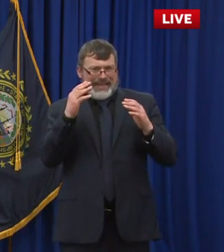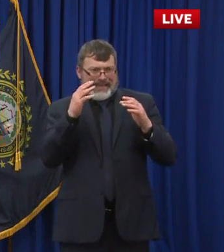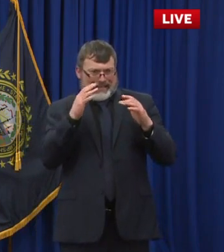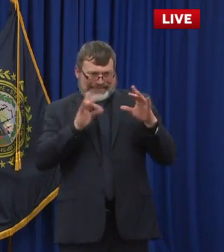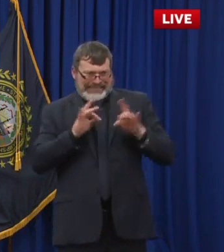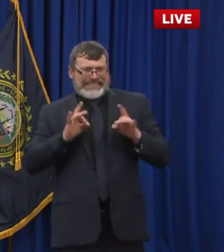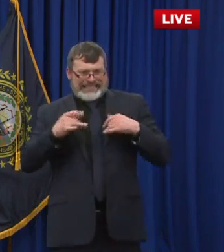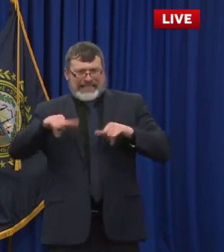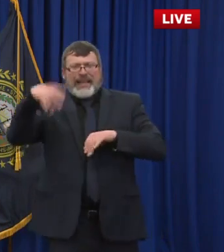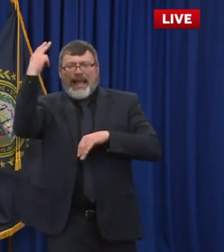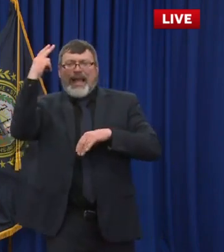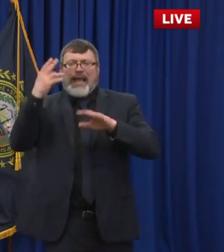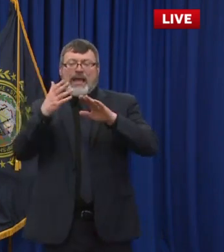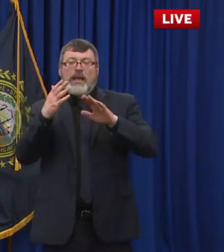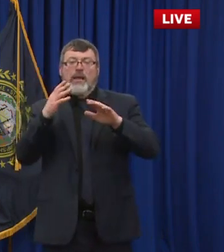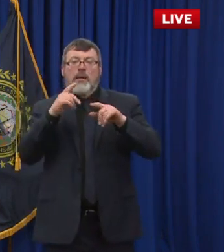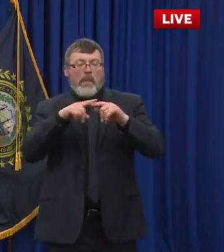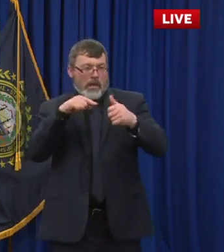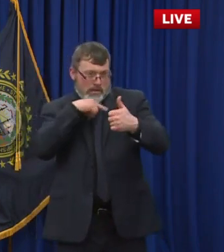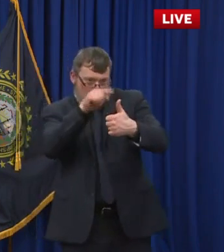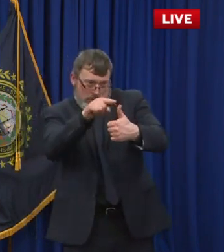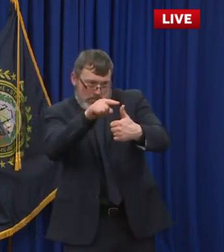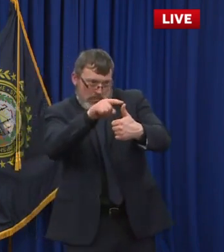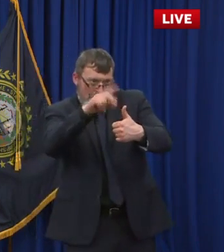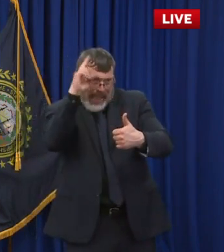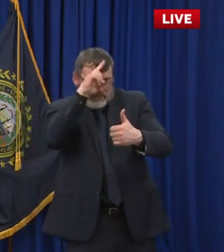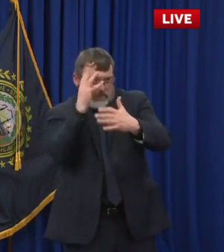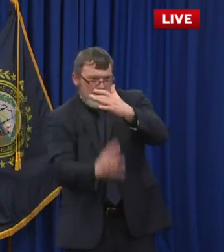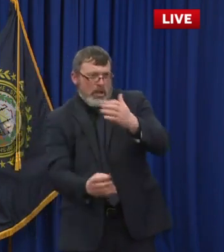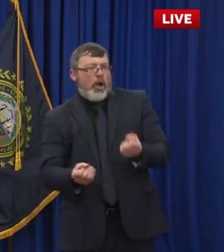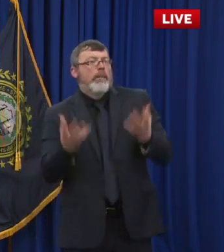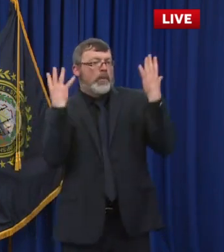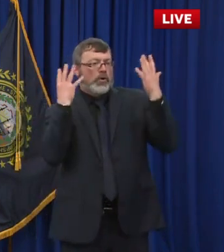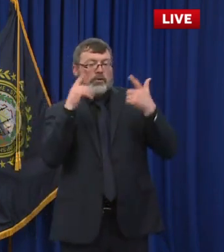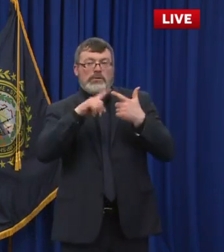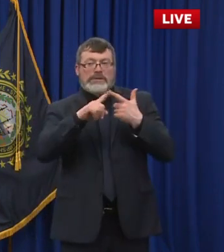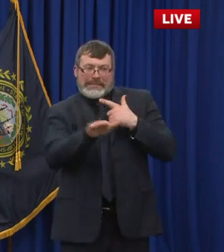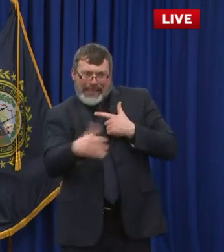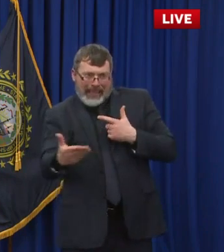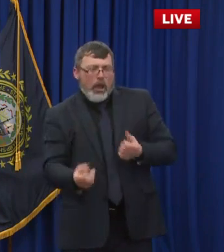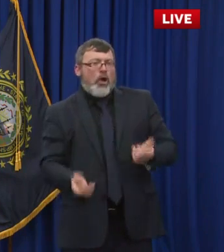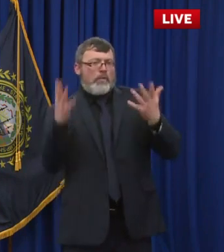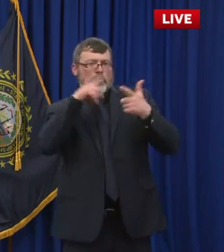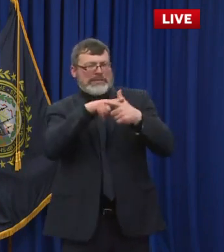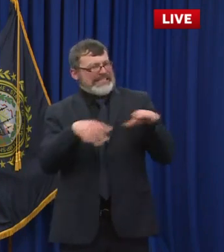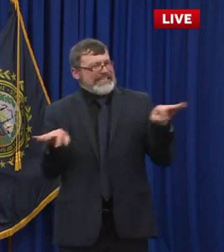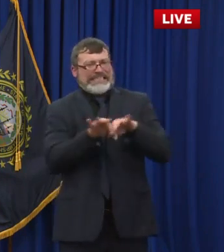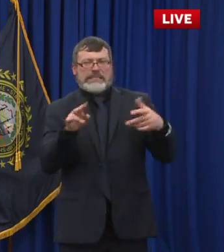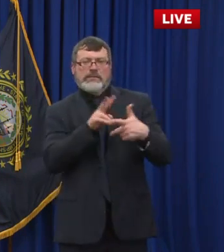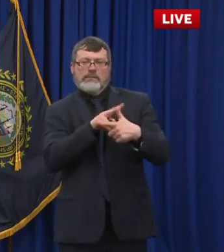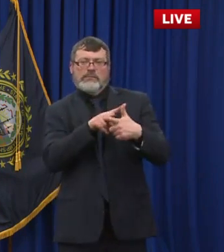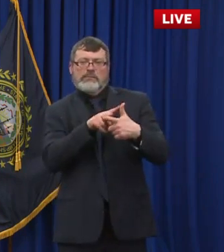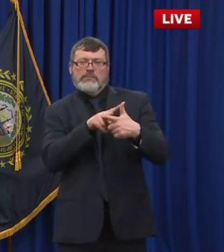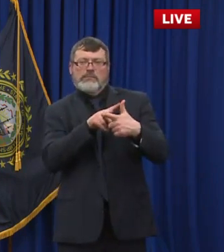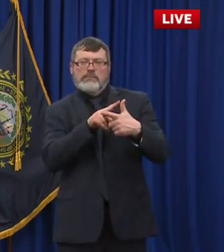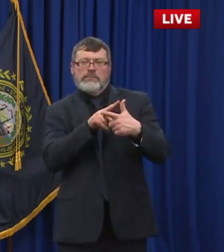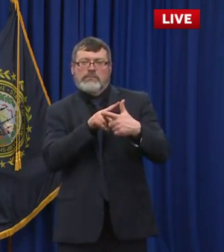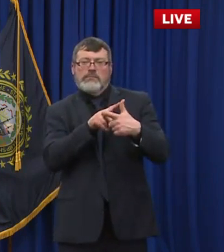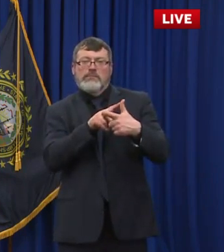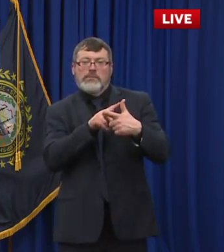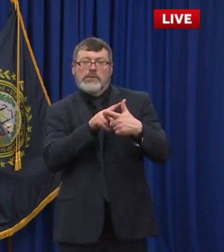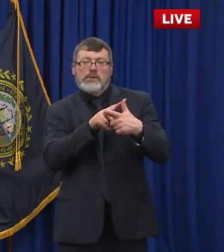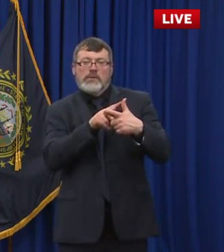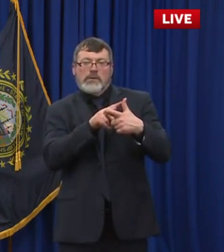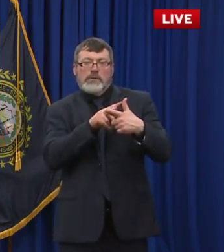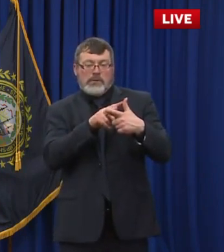creating, without having people get the very severe symptoms that would require hospitalization or even cause of fatalities. And that's what it's all about.